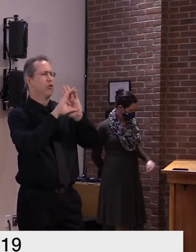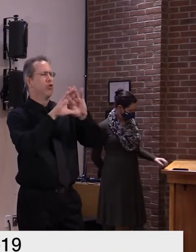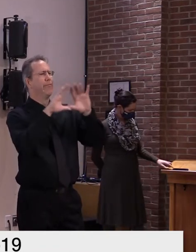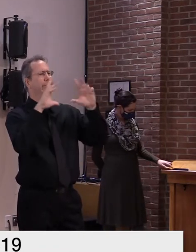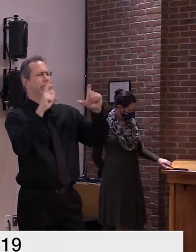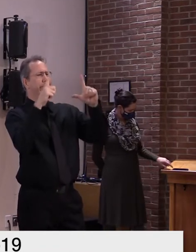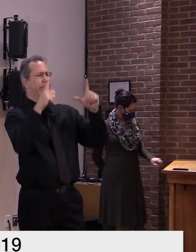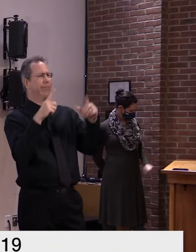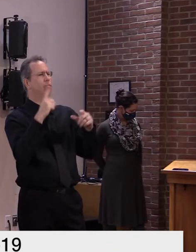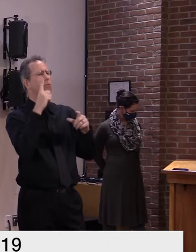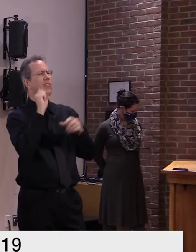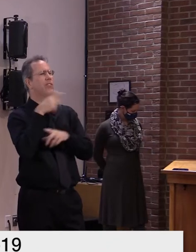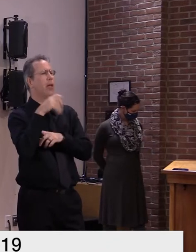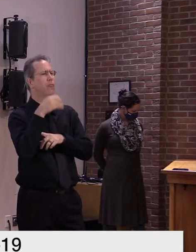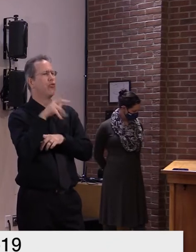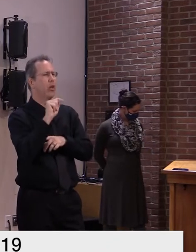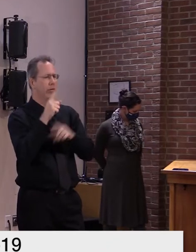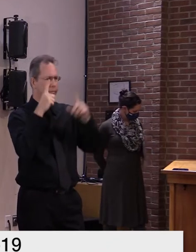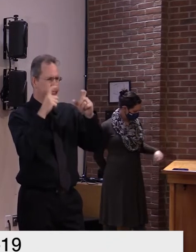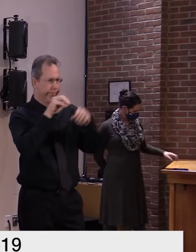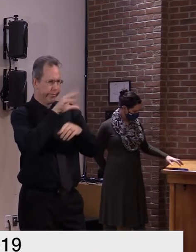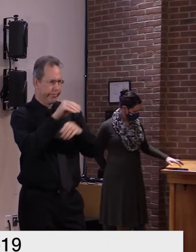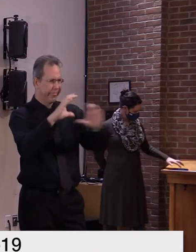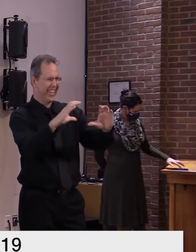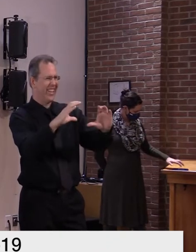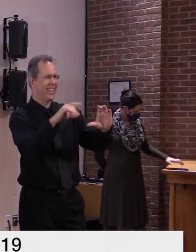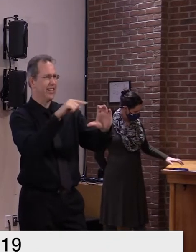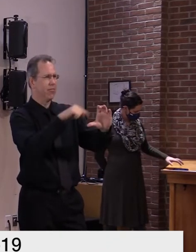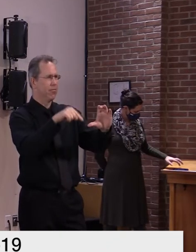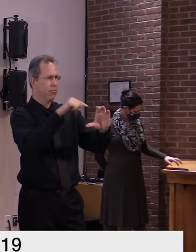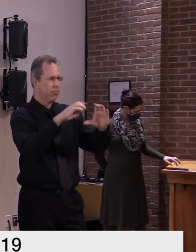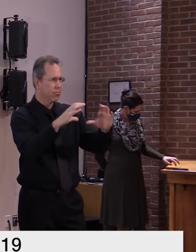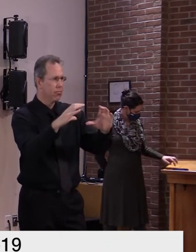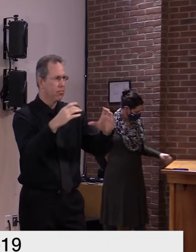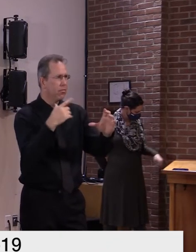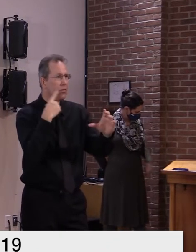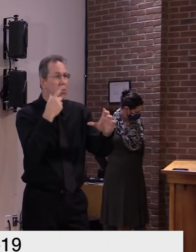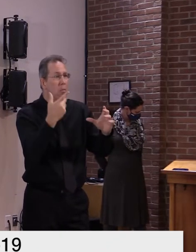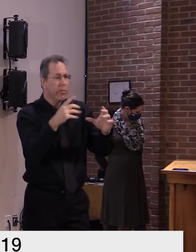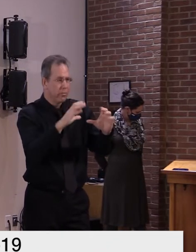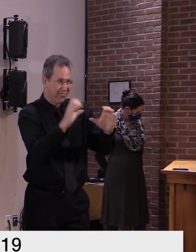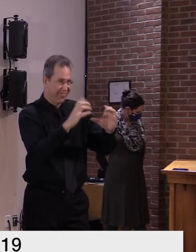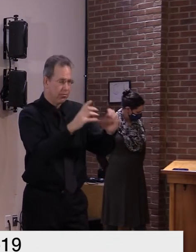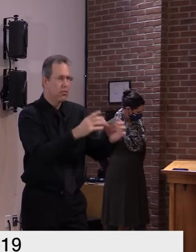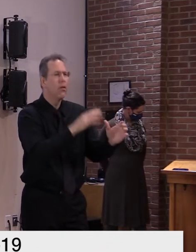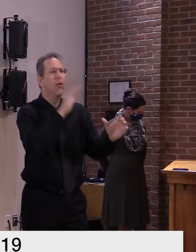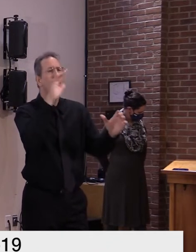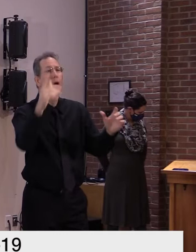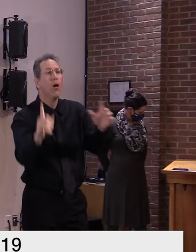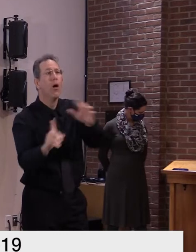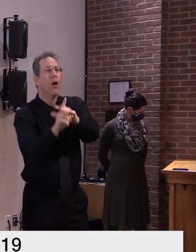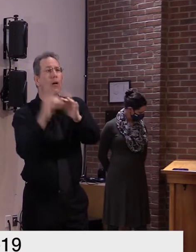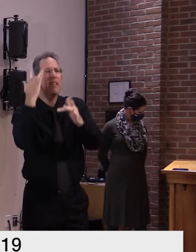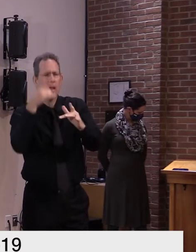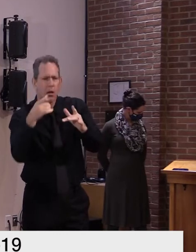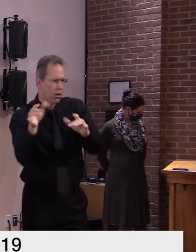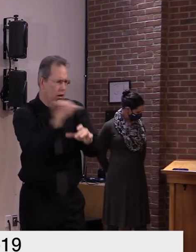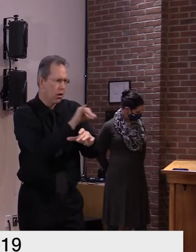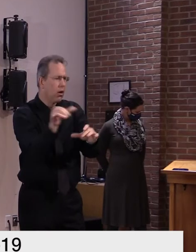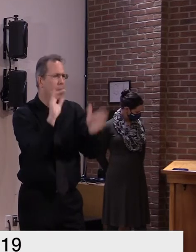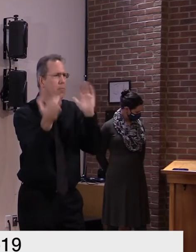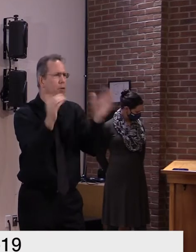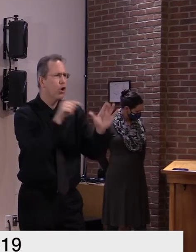keep track of adding adverse effects correct uh see that people were helped and not harmed and if they were